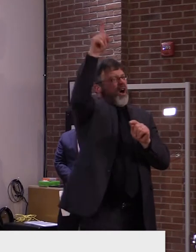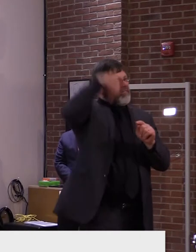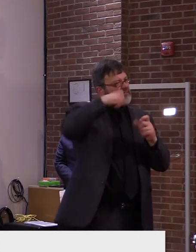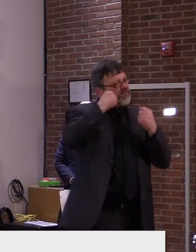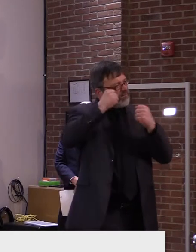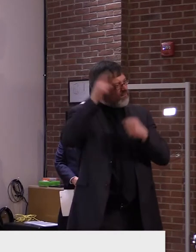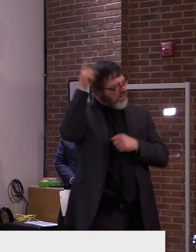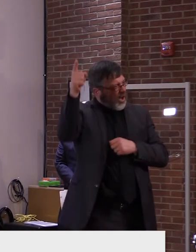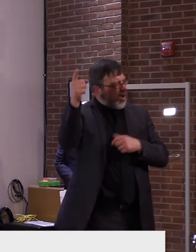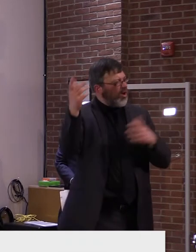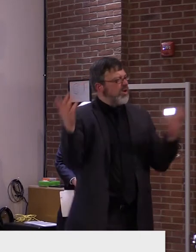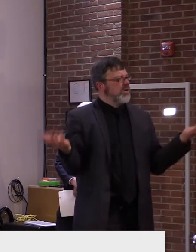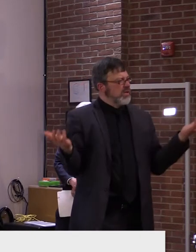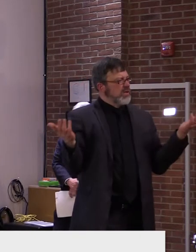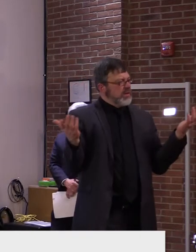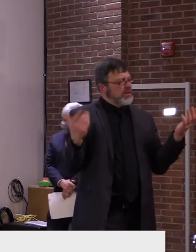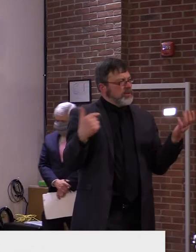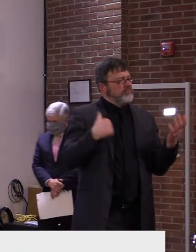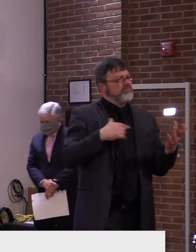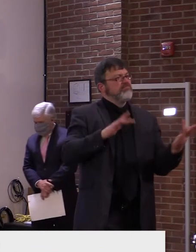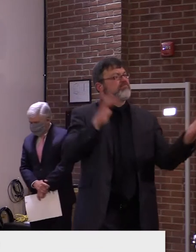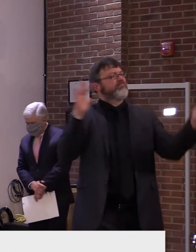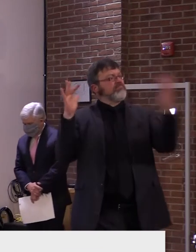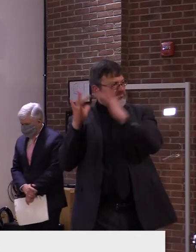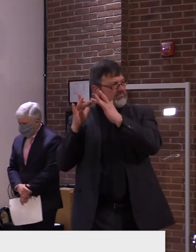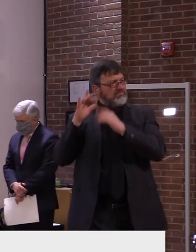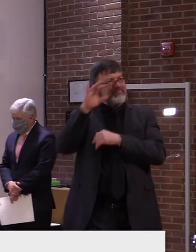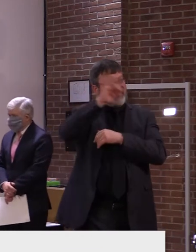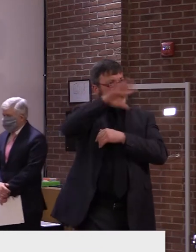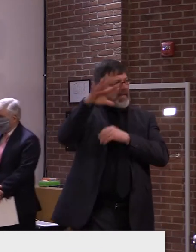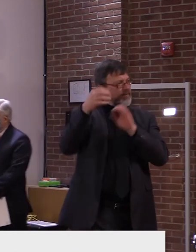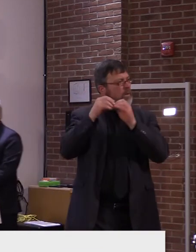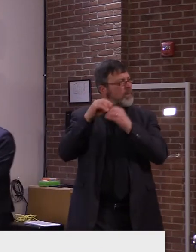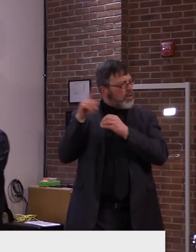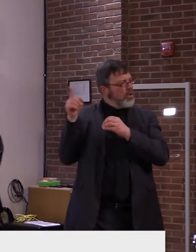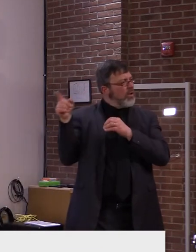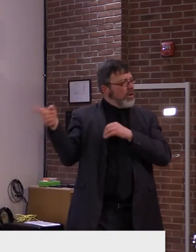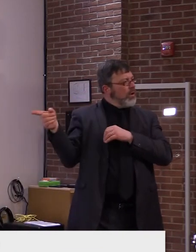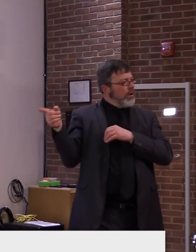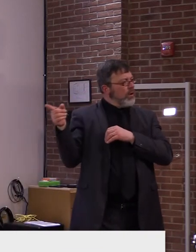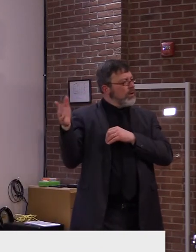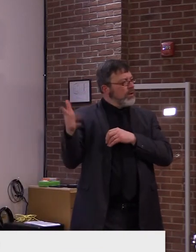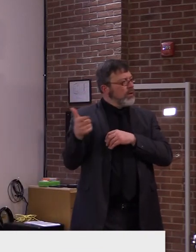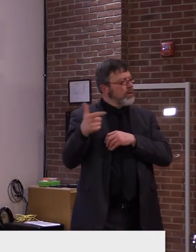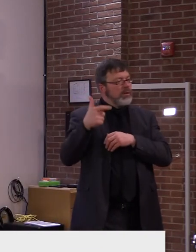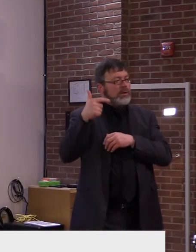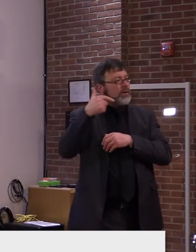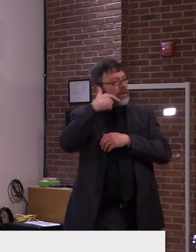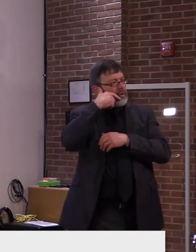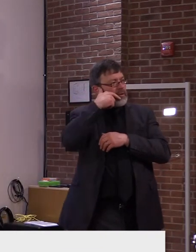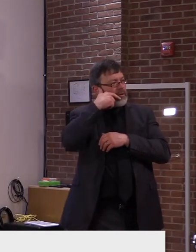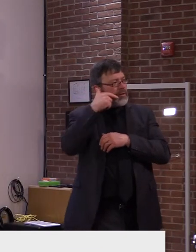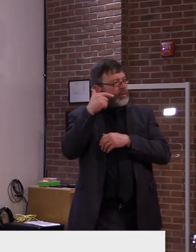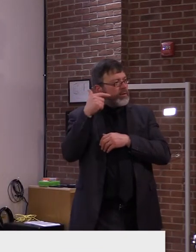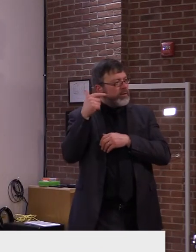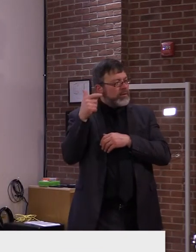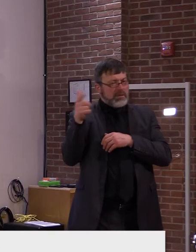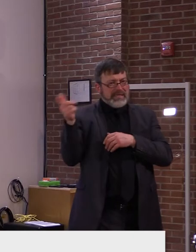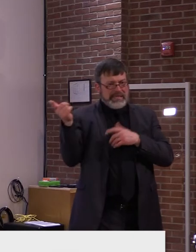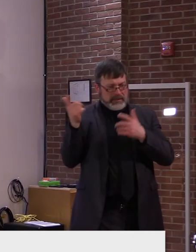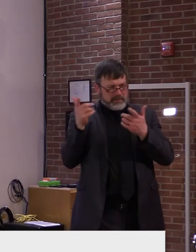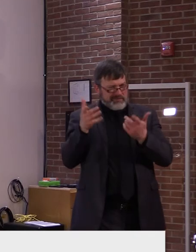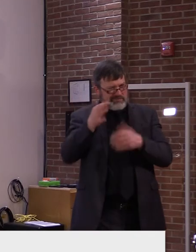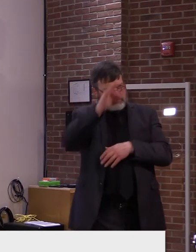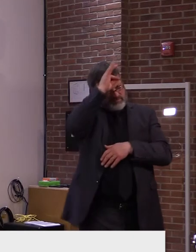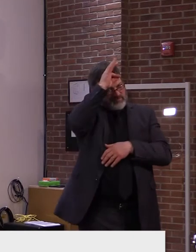don't seem to understand the geography of Vermont. Are you hearing these stories? And is there a plan to fix this before opening up to larger numbers? And also, um,